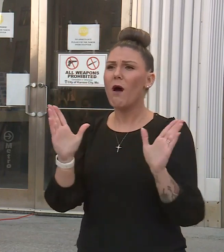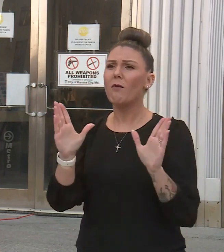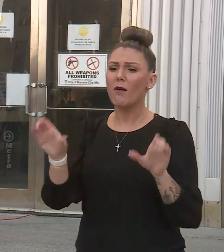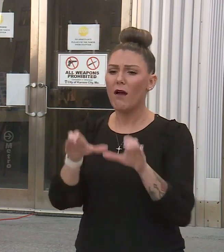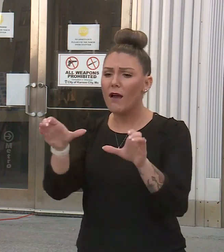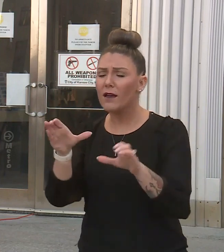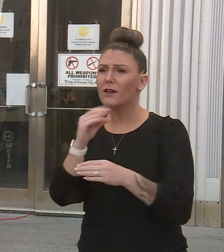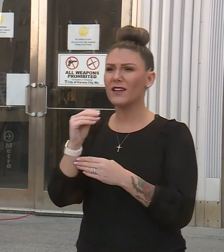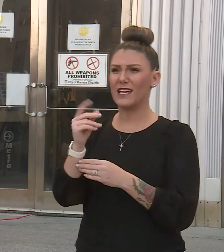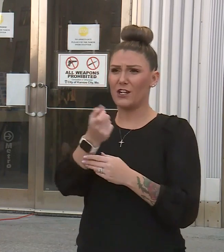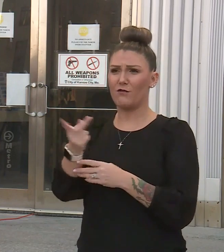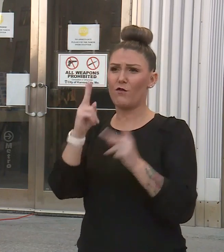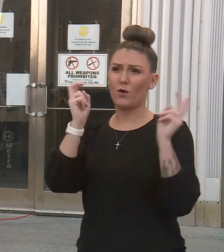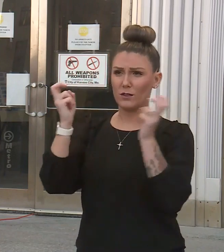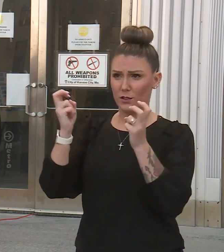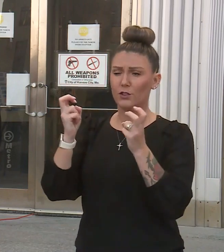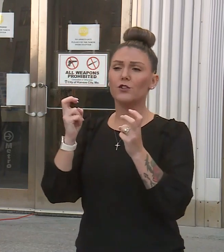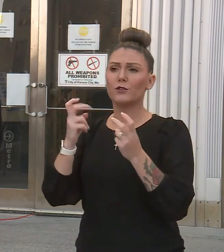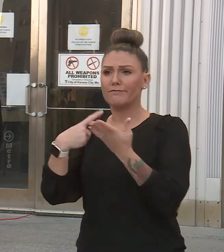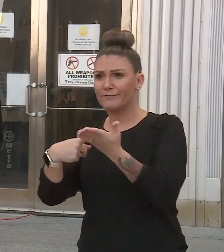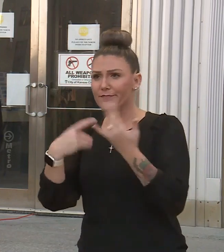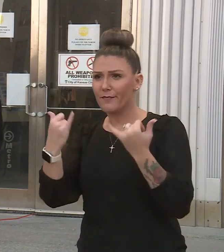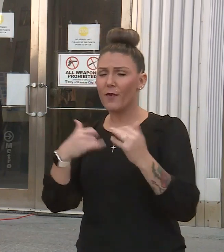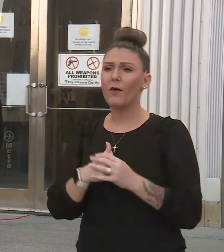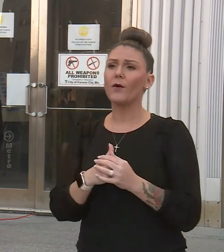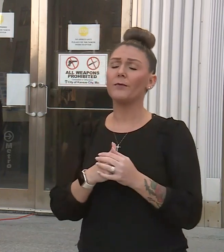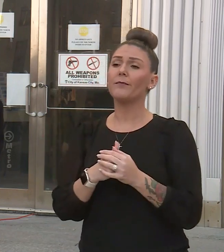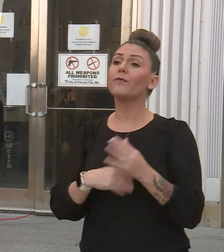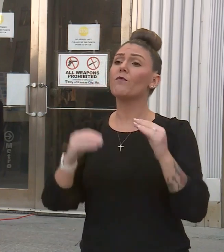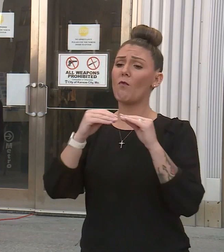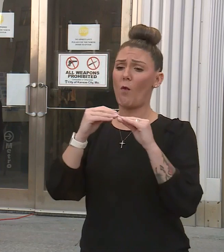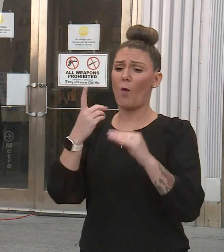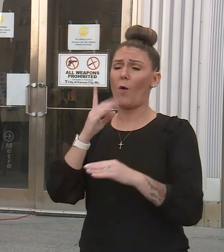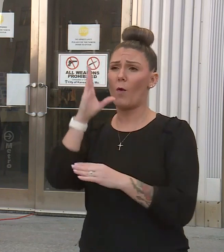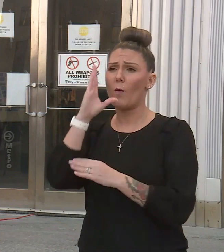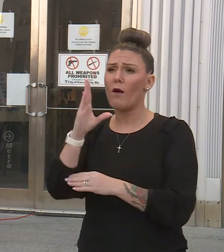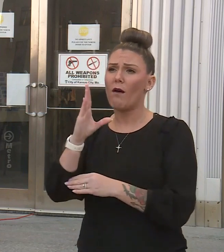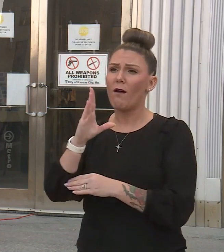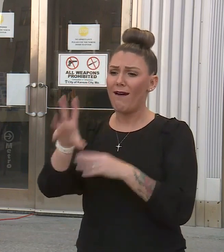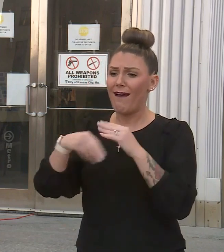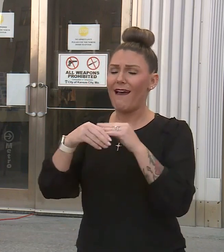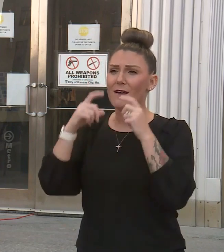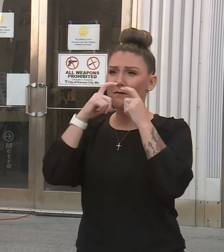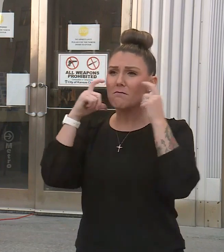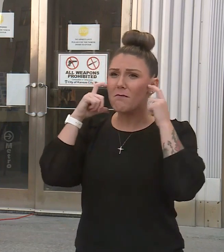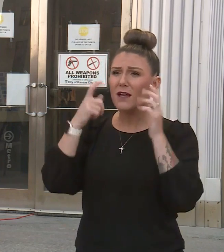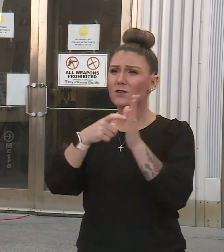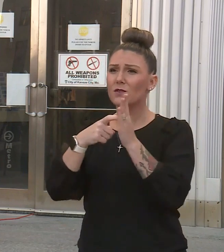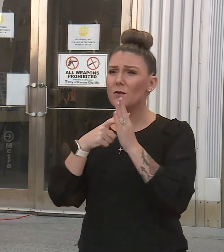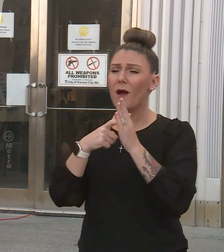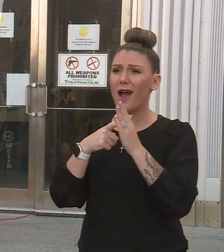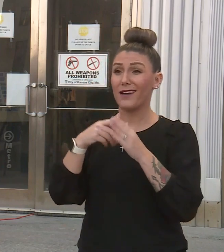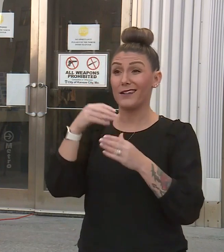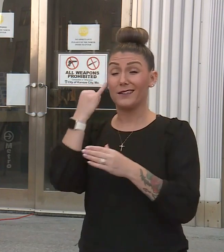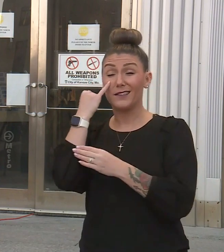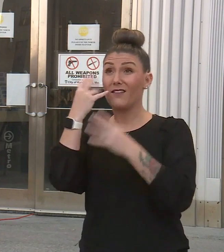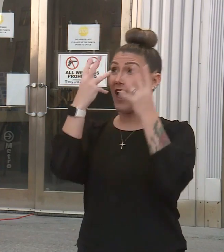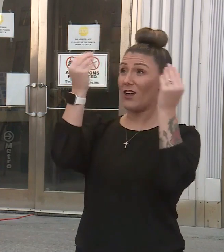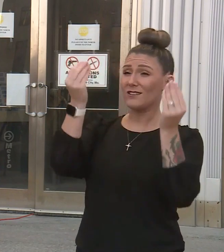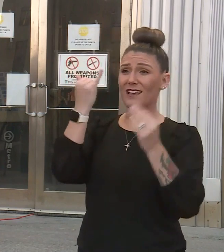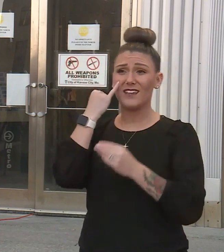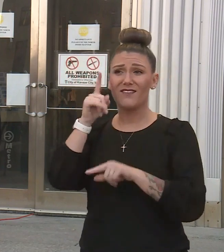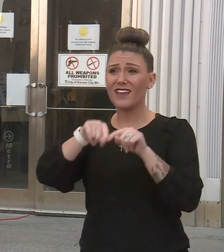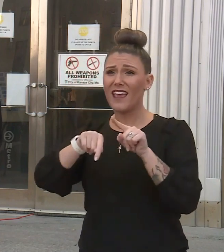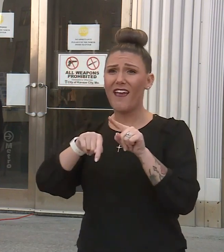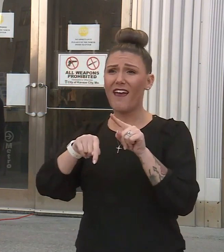issues that we are addressing now. What's more, we continue, we will add a mask requirement in the outdoors if you cannot maintain social